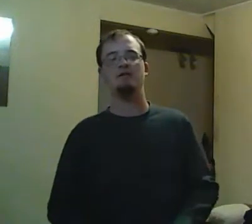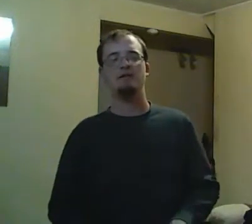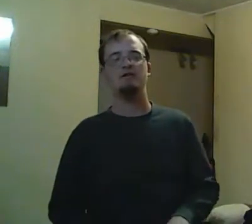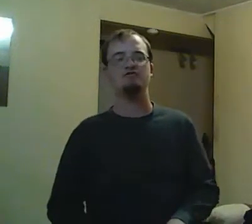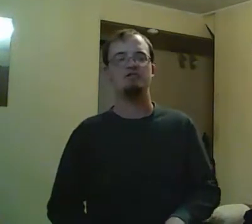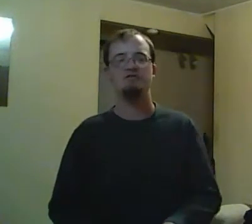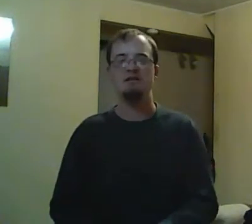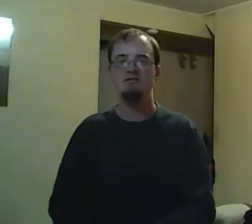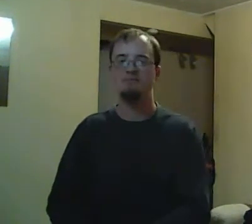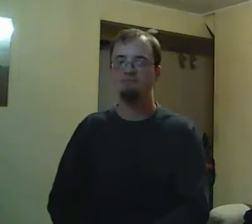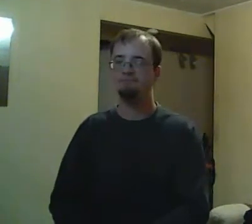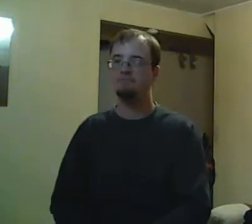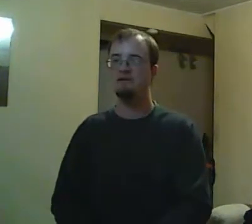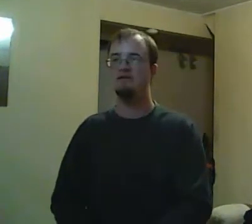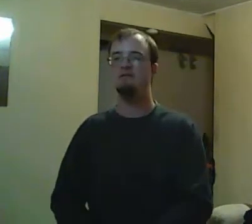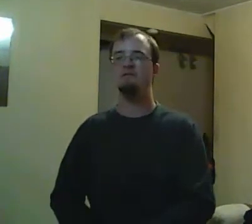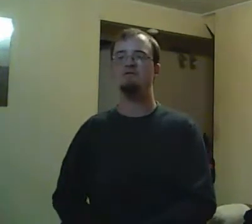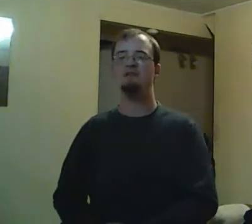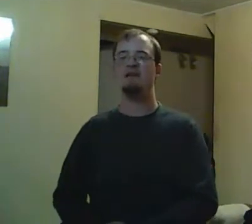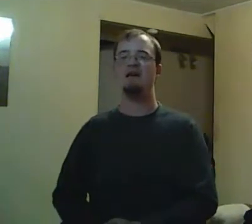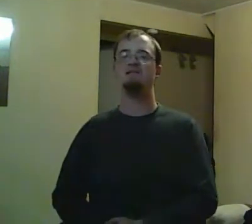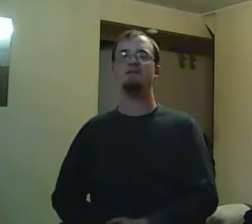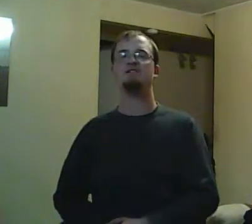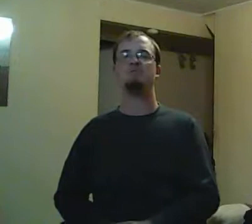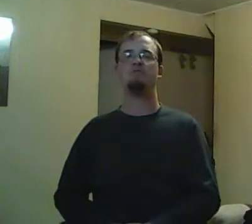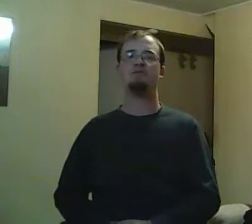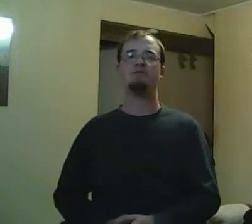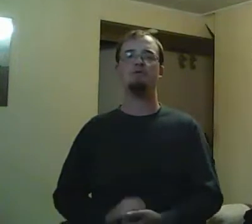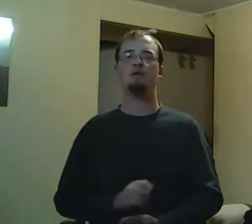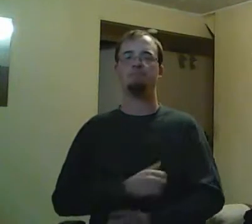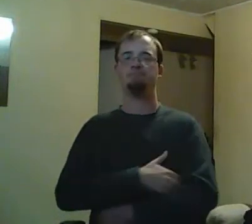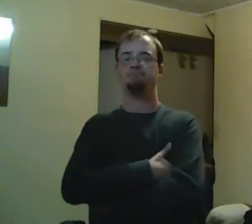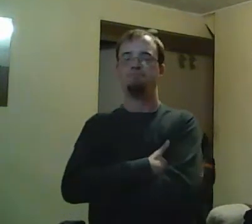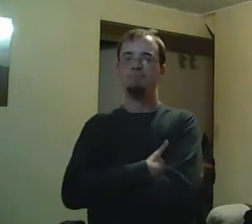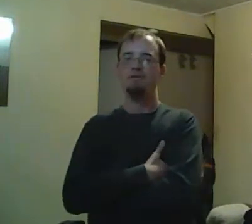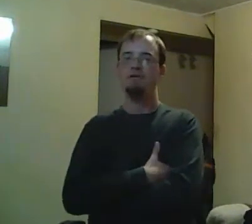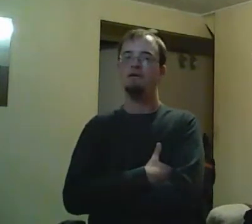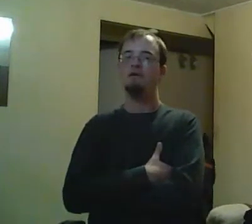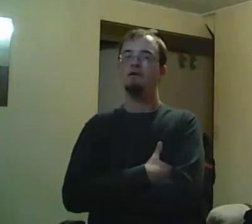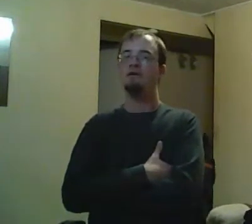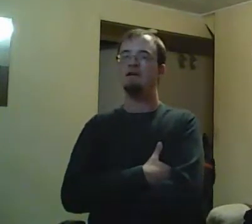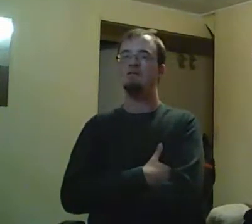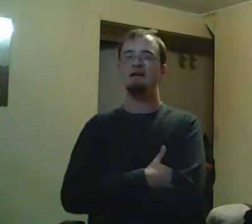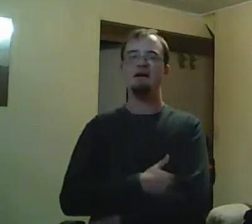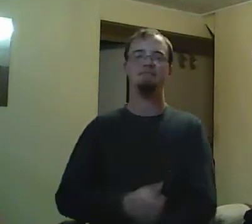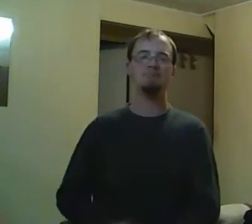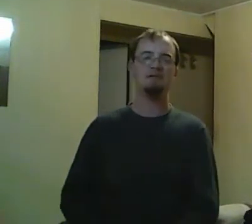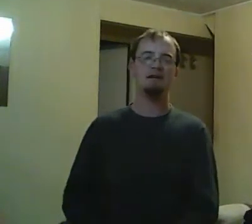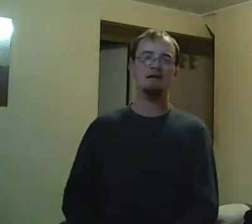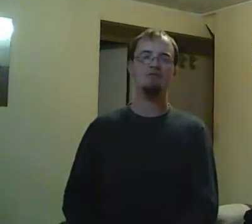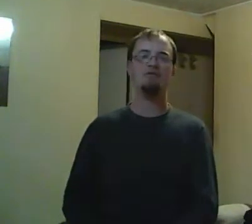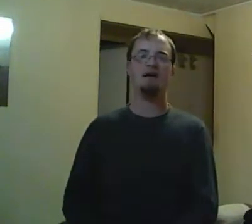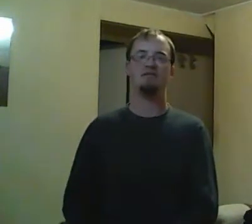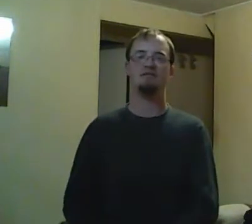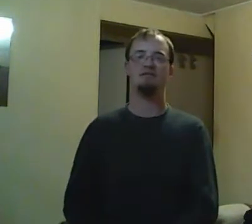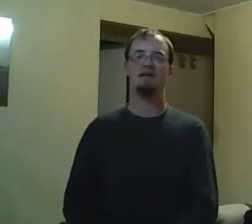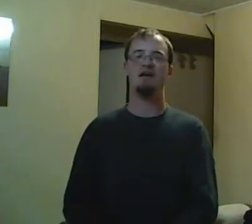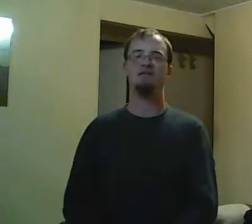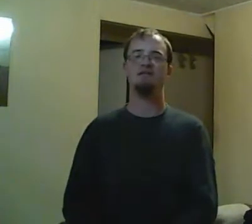nothing can be done about it. And, besides, it was off school property, which is actually hard because, you know, paperwork and all that. Marco believes that